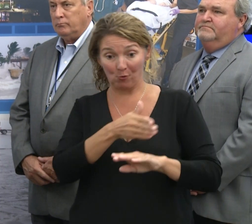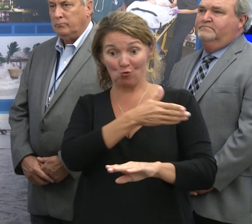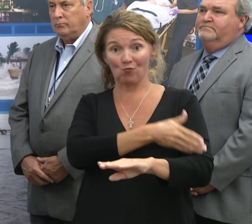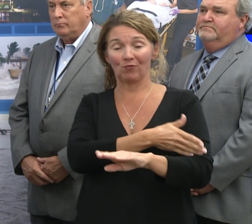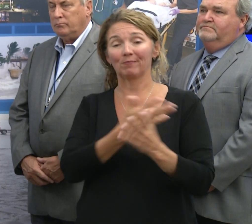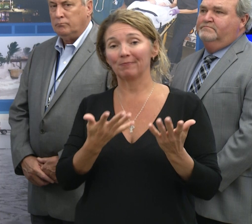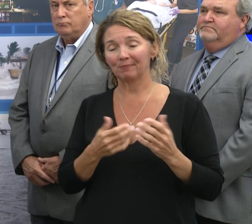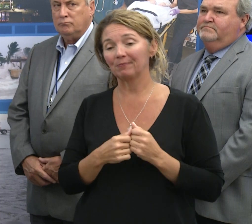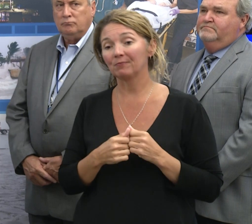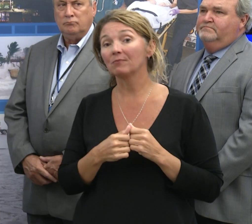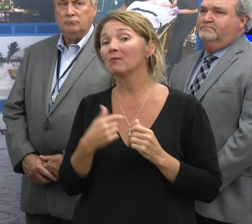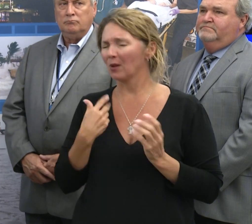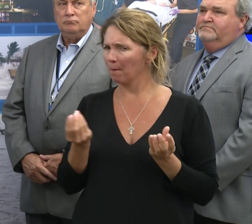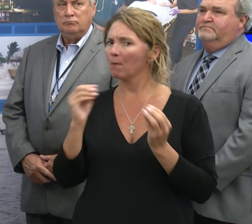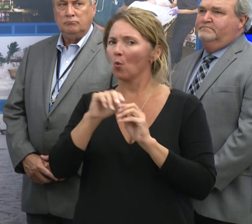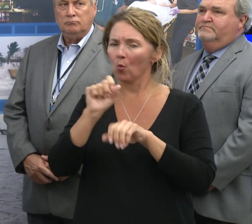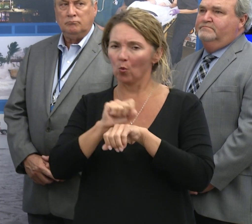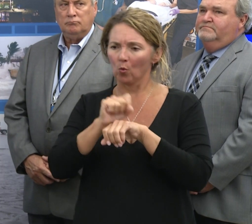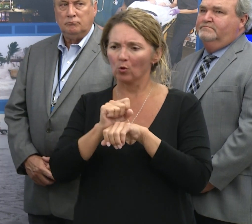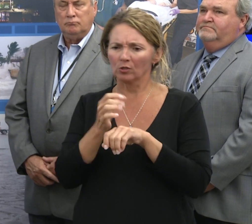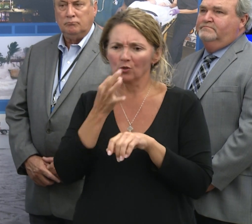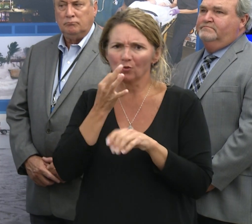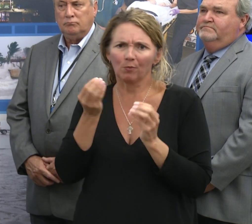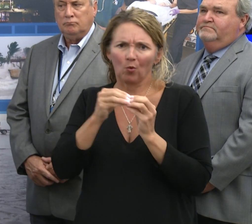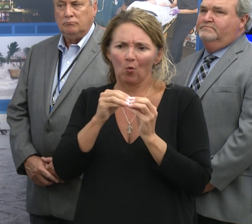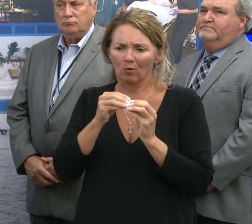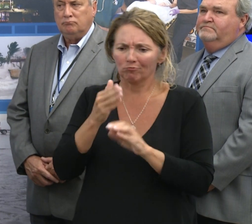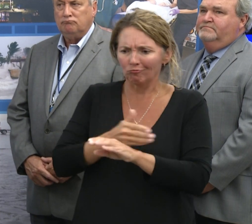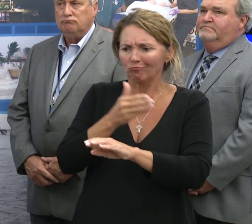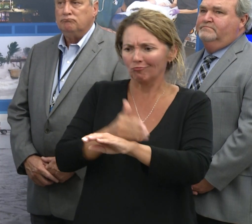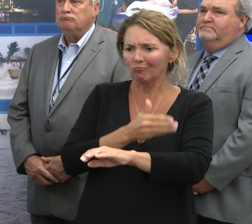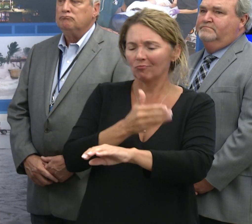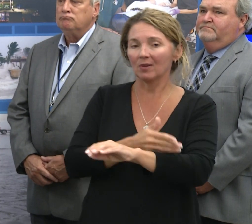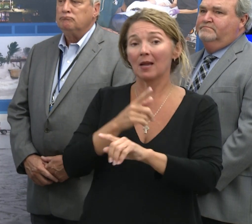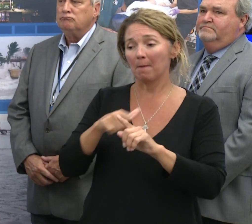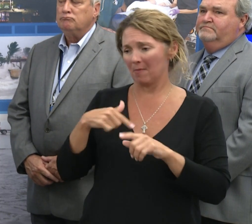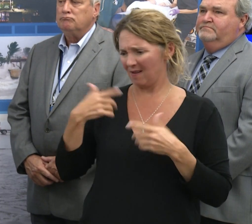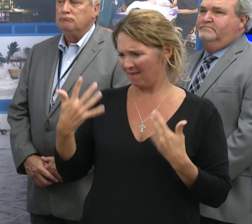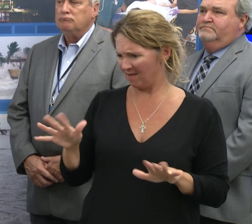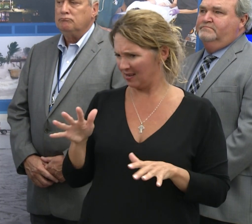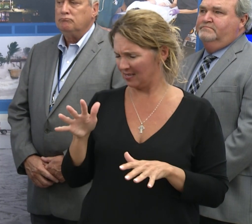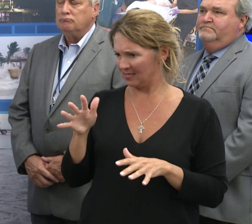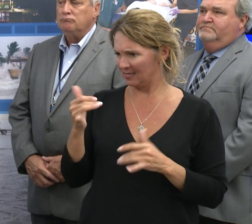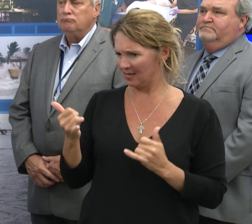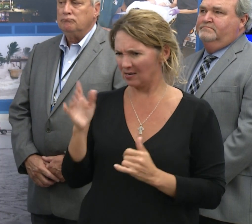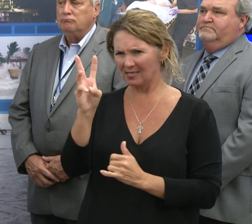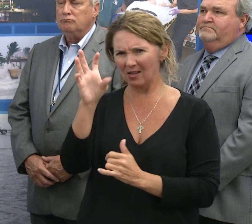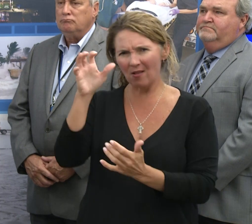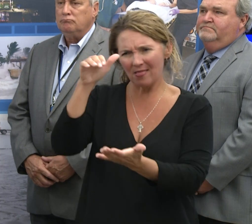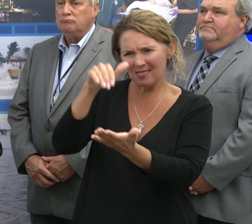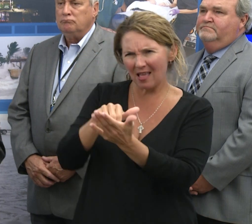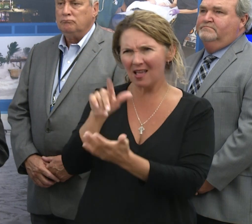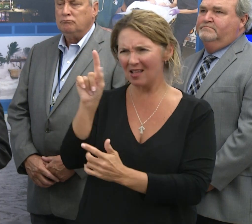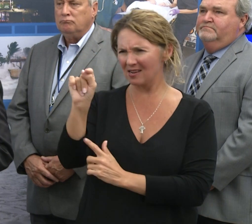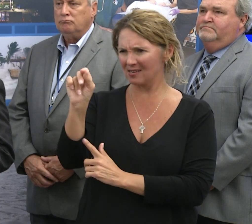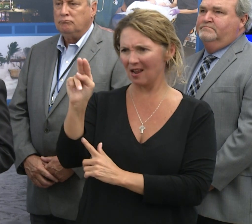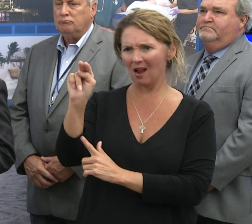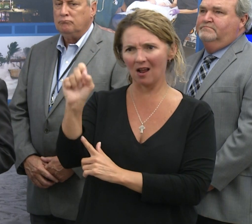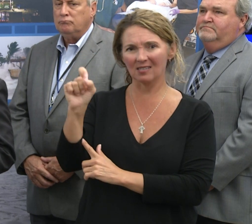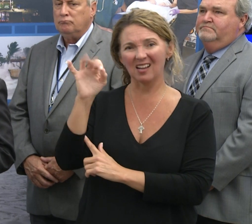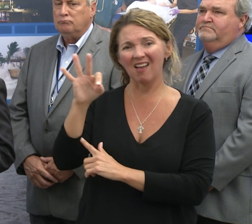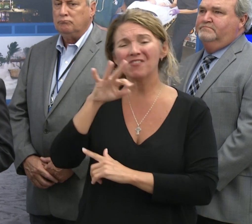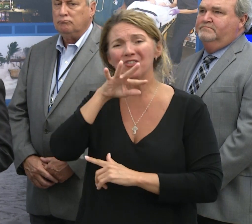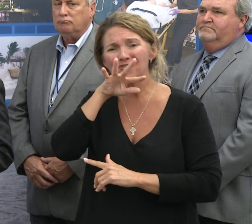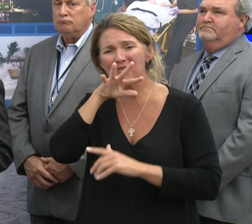Clearly, we have more work to do. But we have taken out over 600,000 tons, I think, of